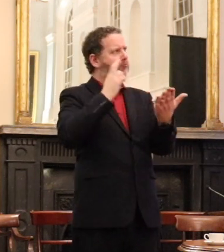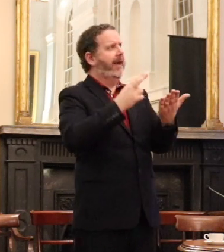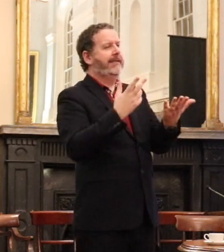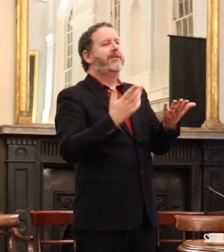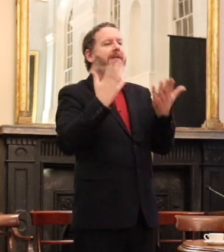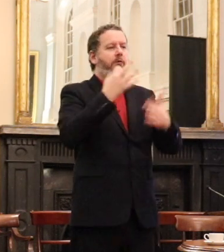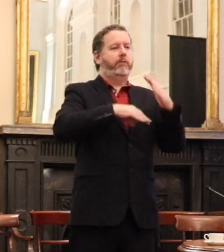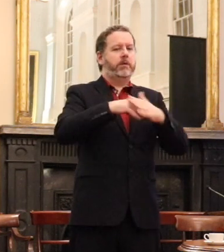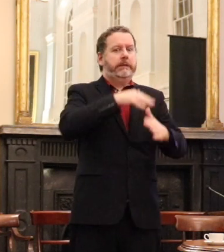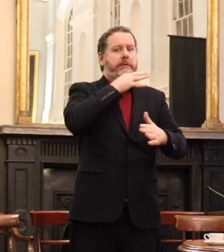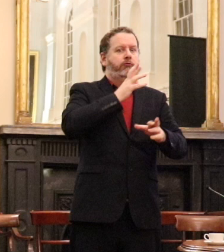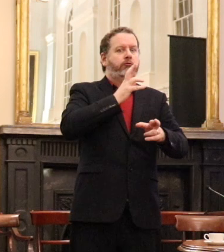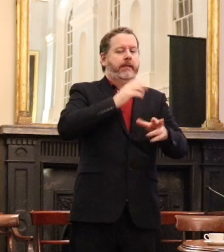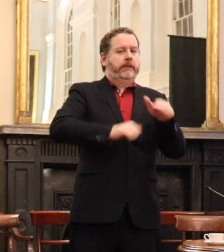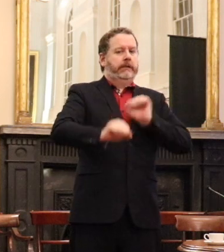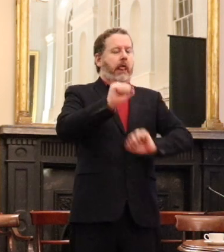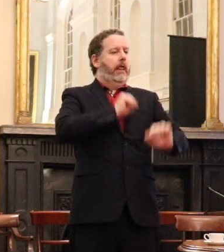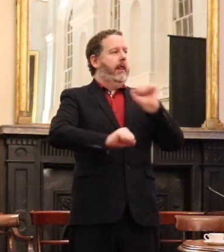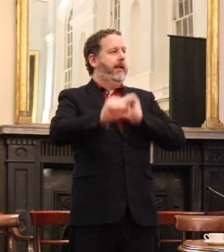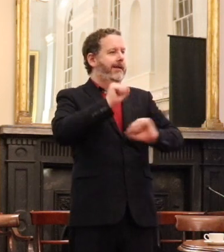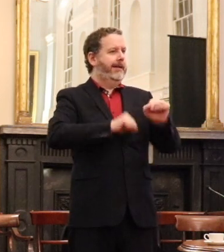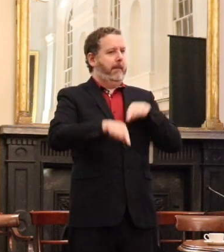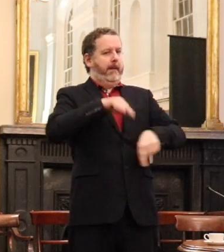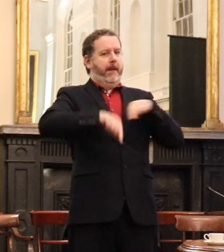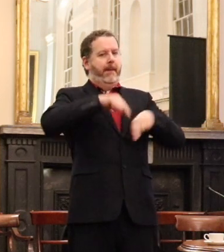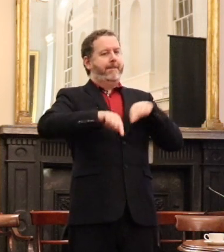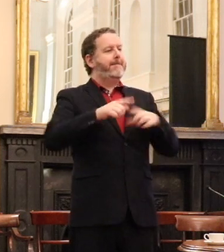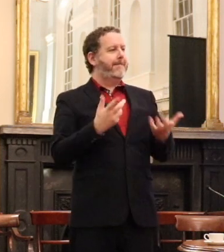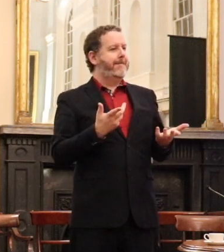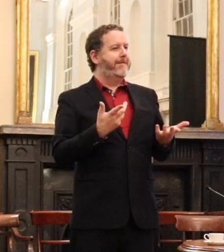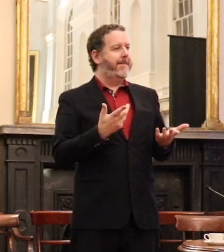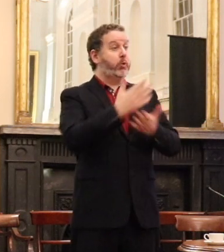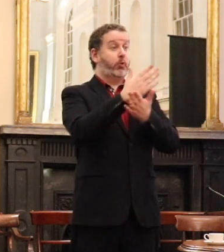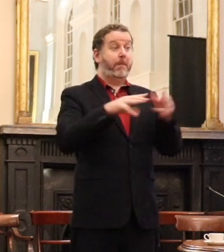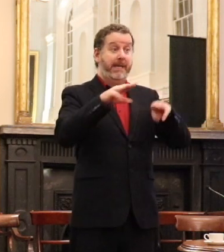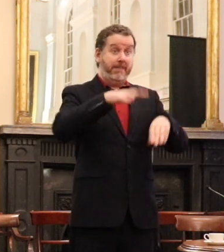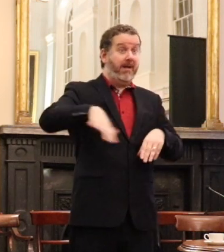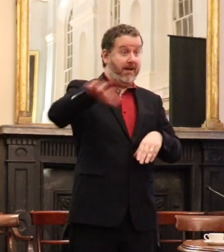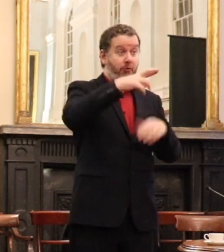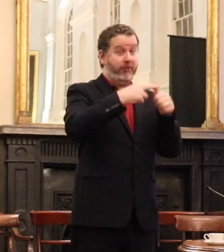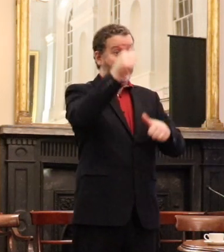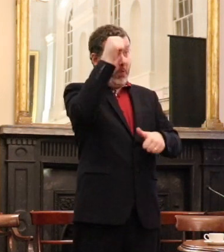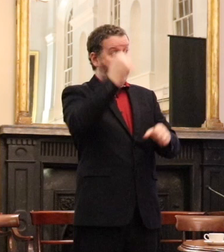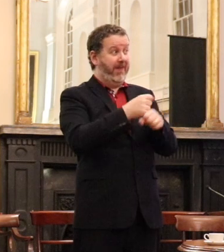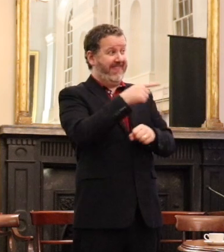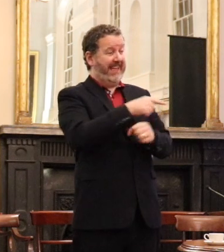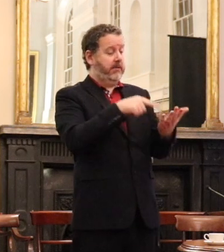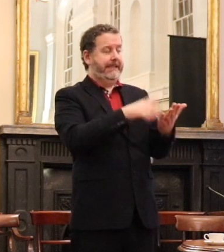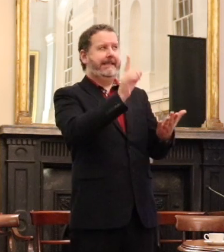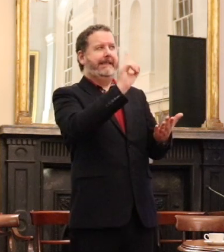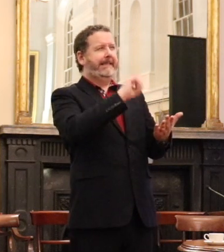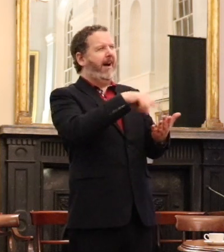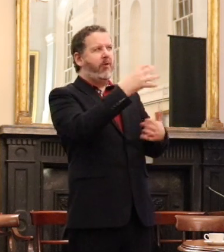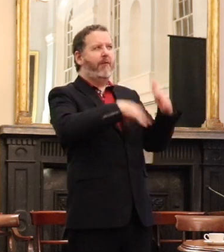from that and I think that will lead to there's already been some negative commentary on that carers impression and